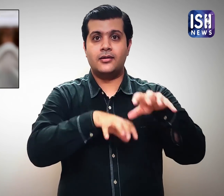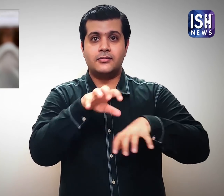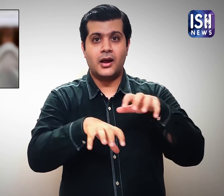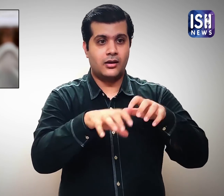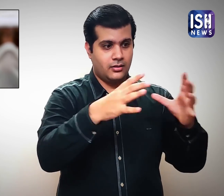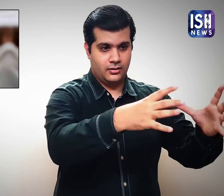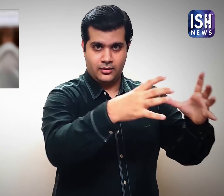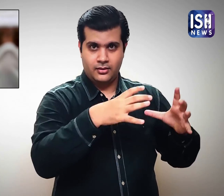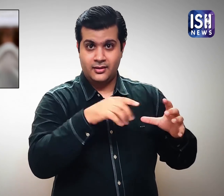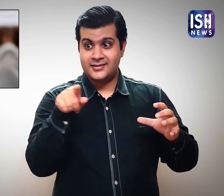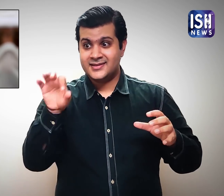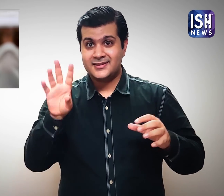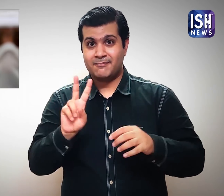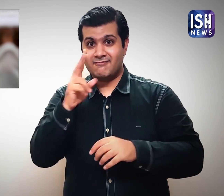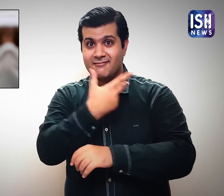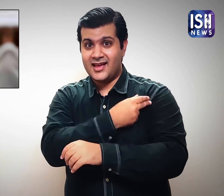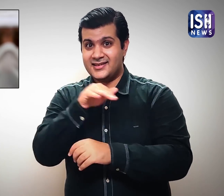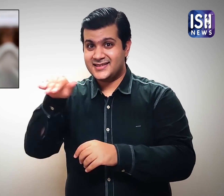immune response against COVID-19.